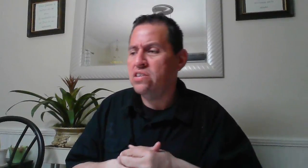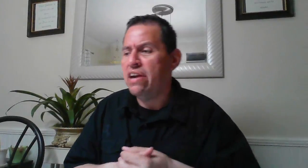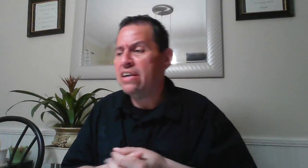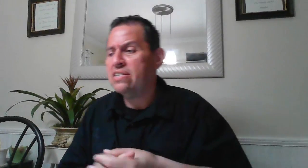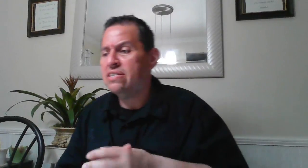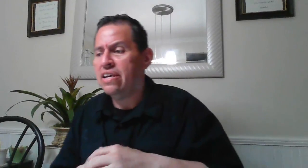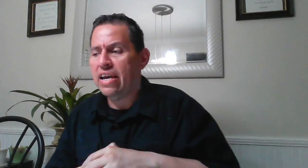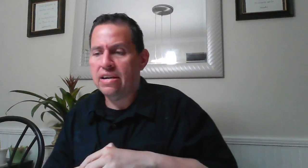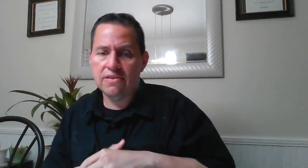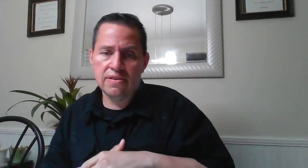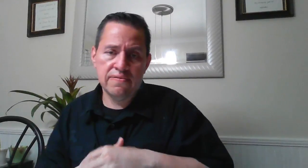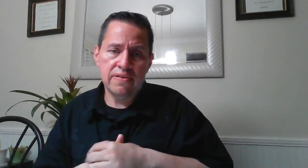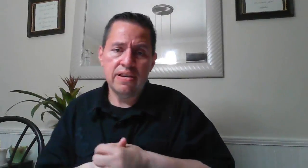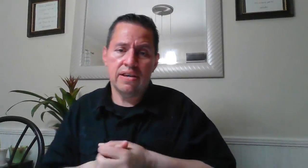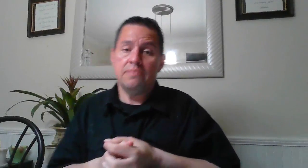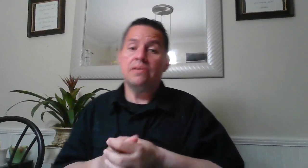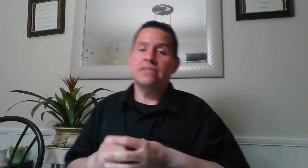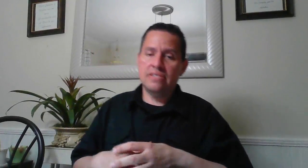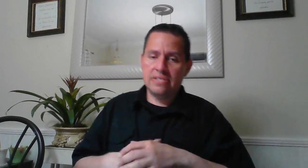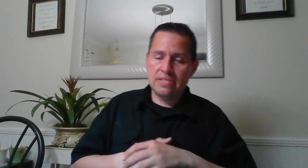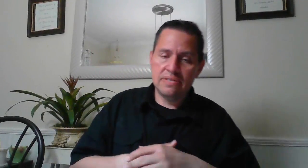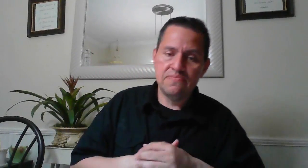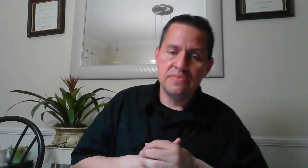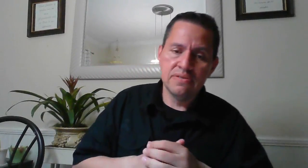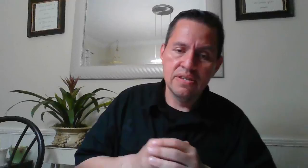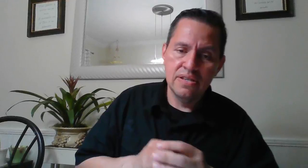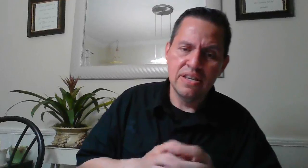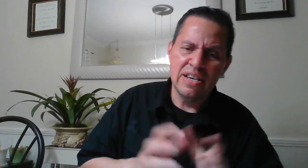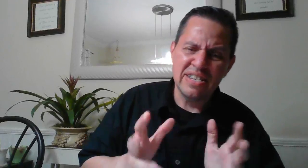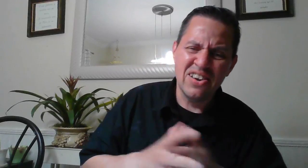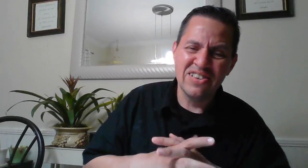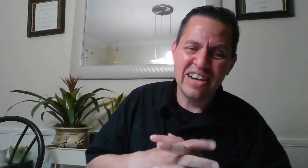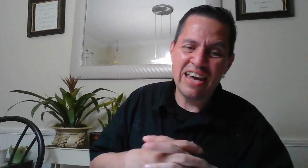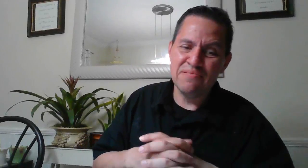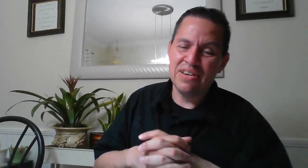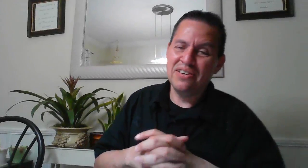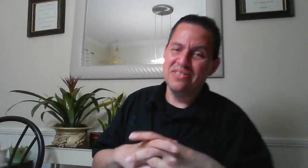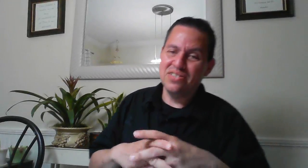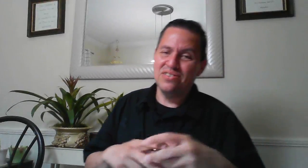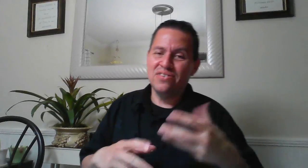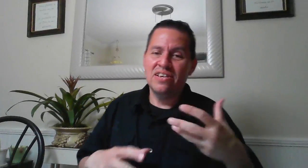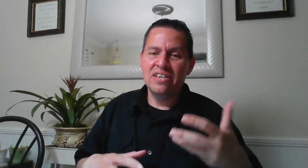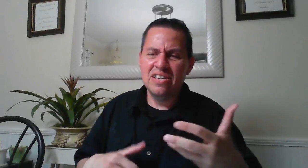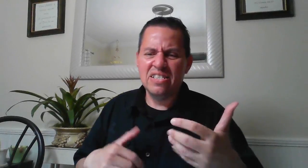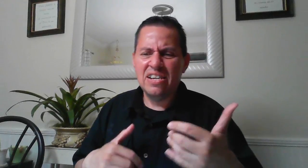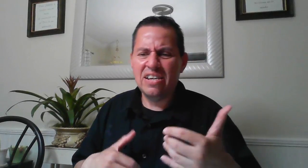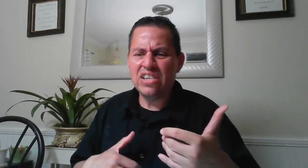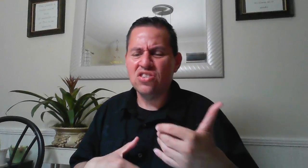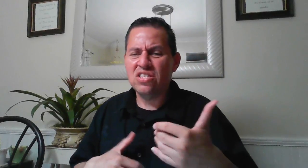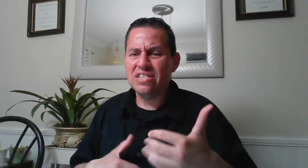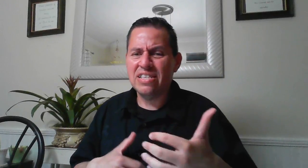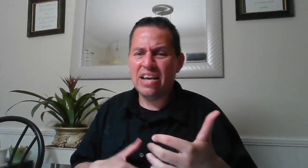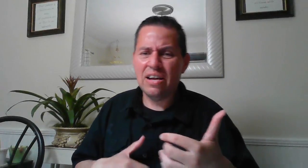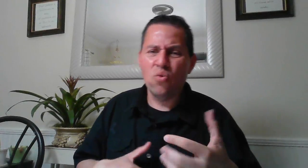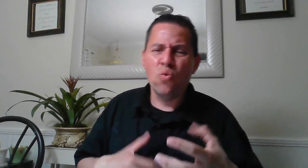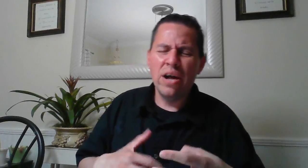united arab emirates yeah it's a long name i know so it's a nation that is not well